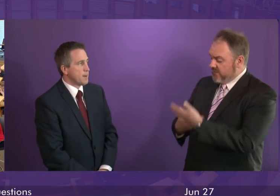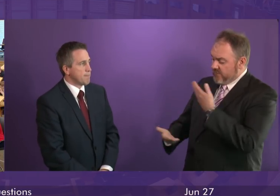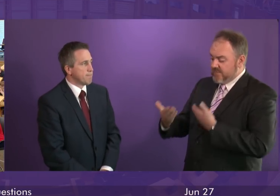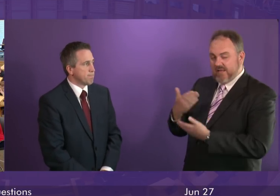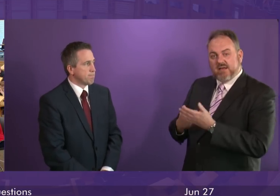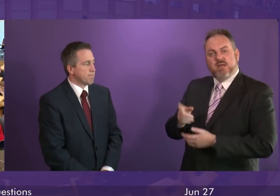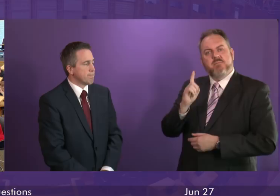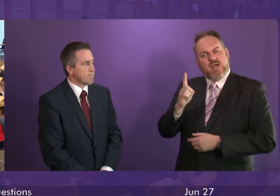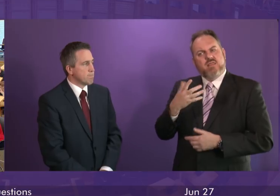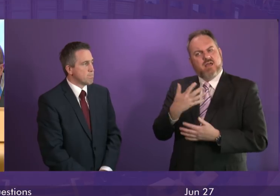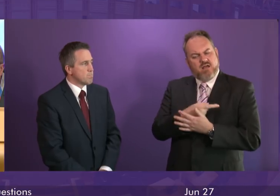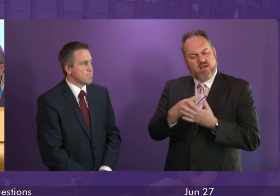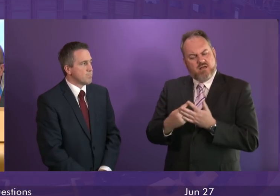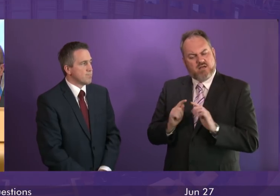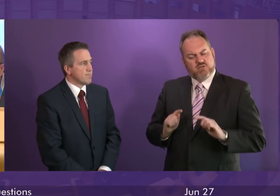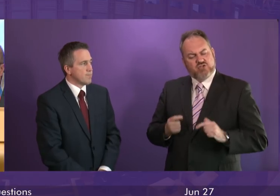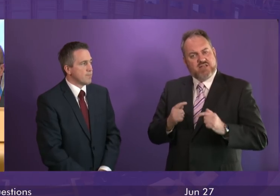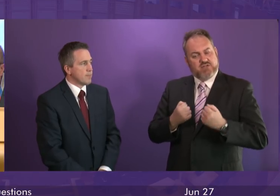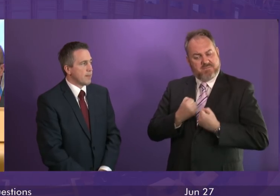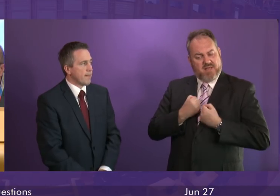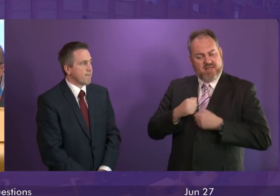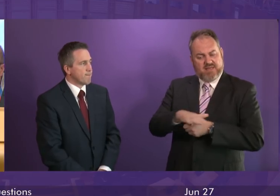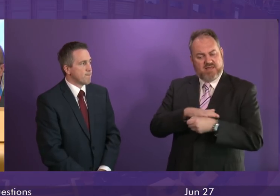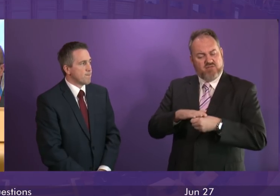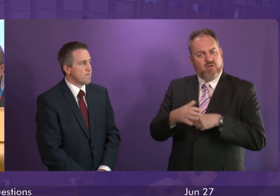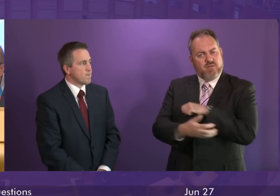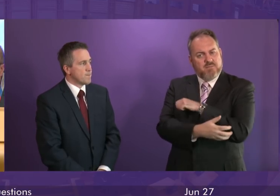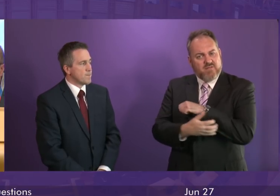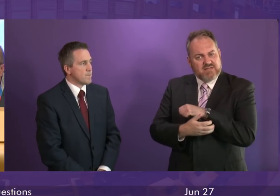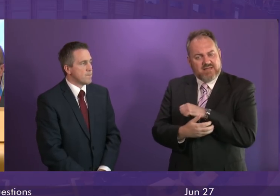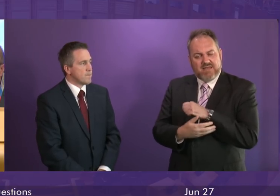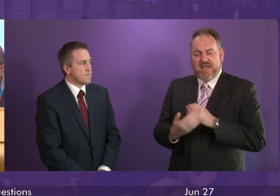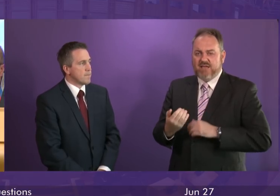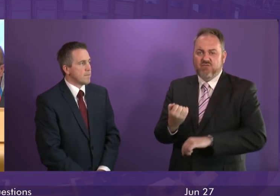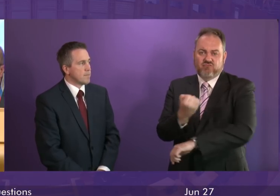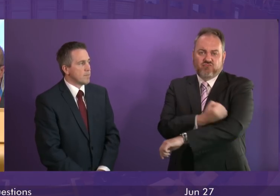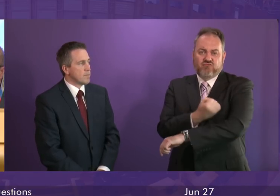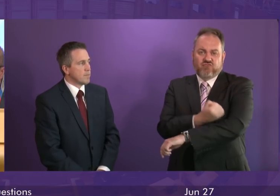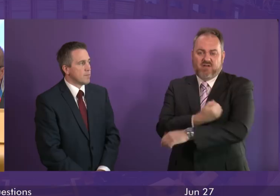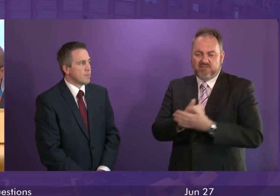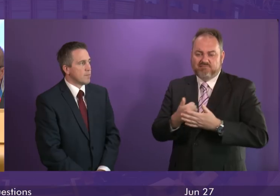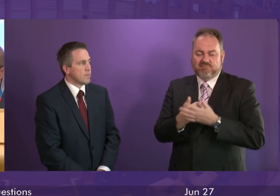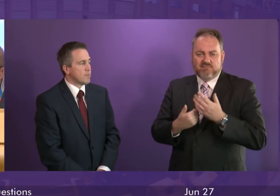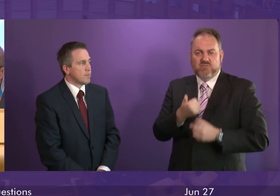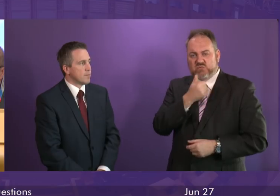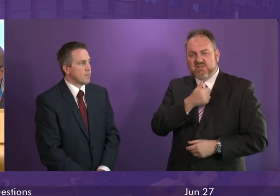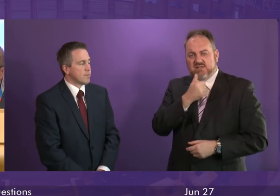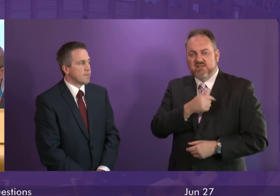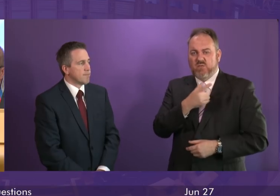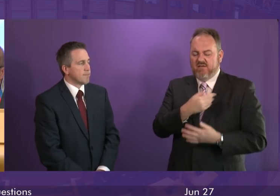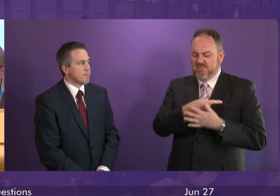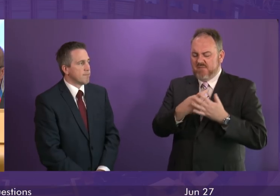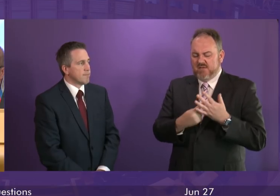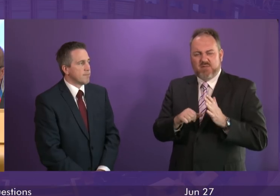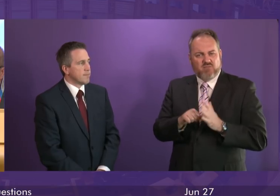Minister will be aware of the challenges of my own constituency regarding poverty and drug use. The report notes that while many people face multiple problems,